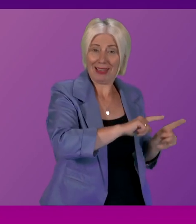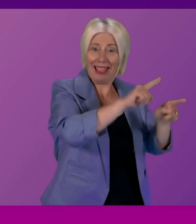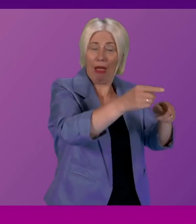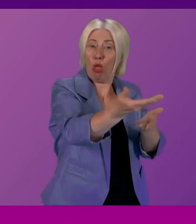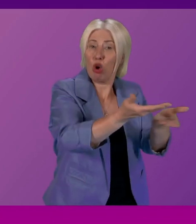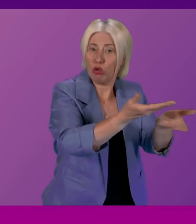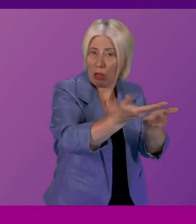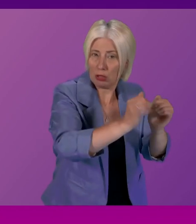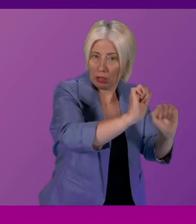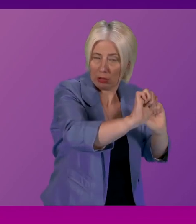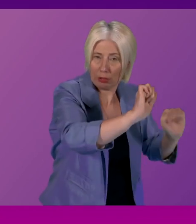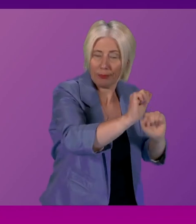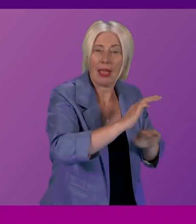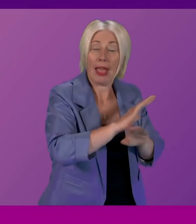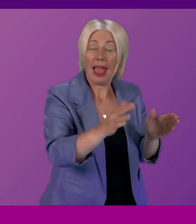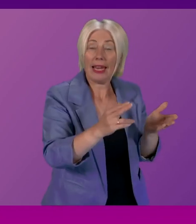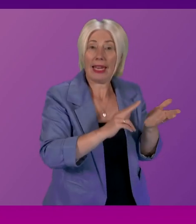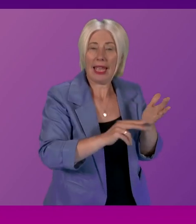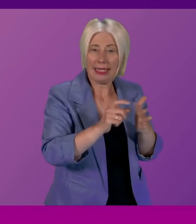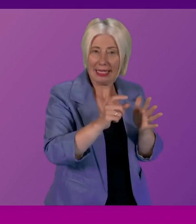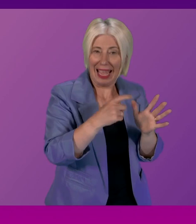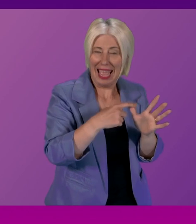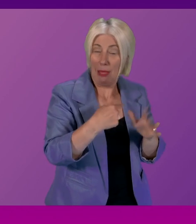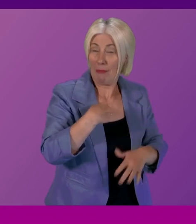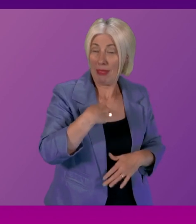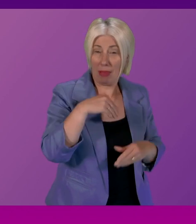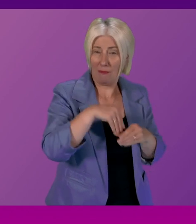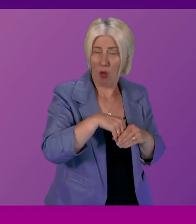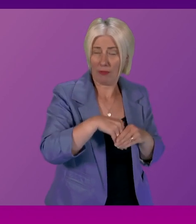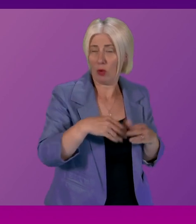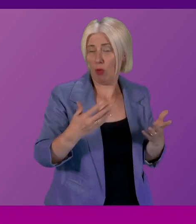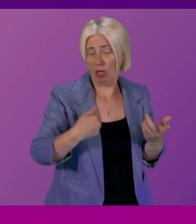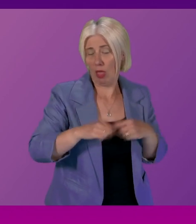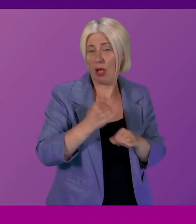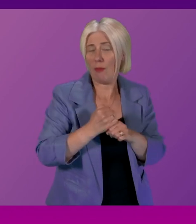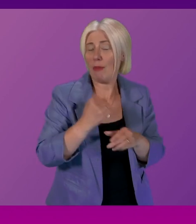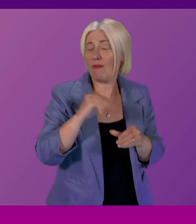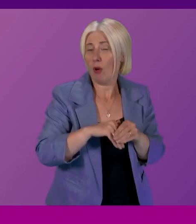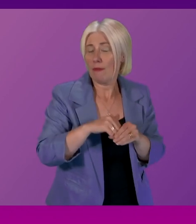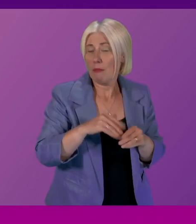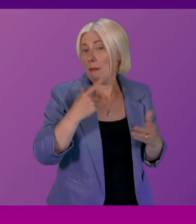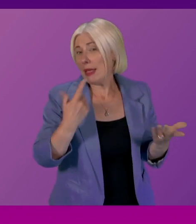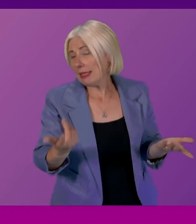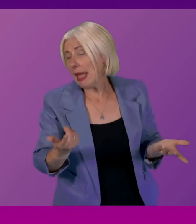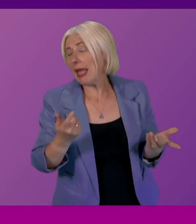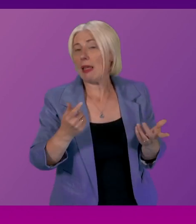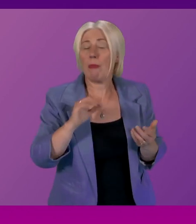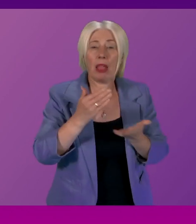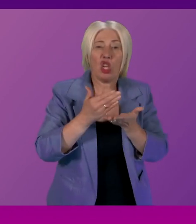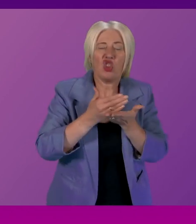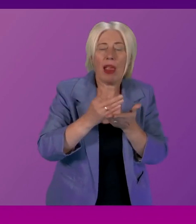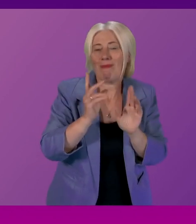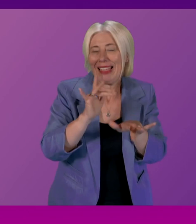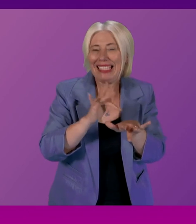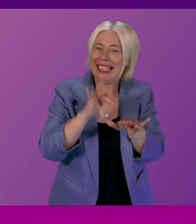when it comes to any non-disclosial agreements we're involved in it will be often when it is for example the sharing of sensitive